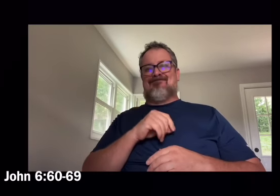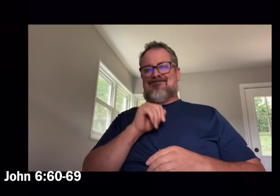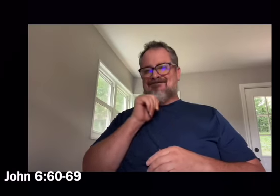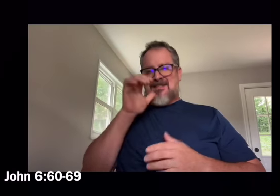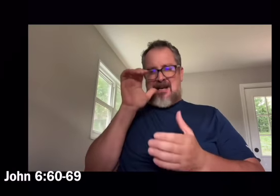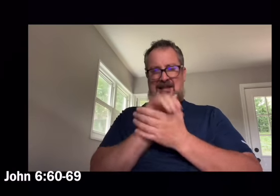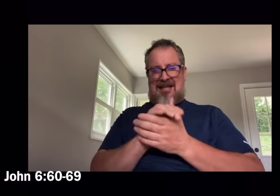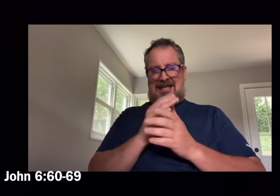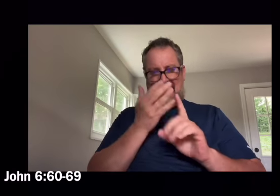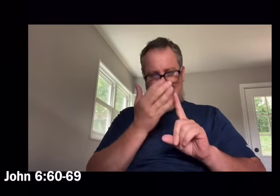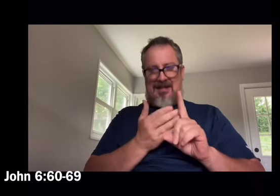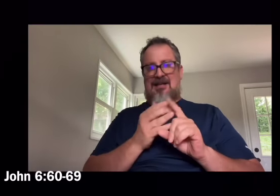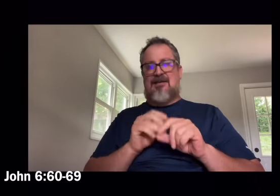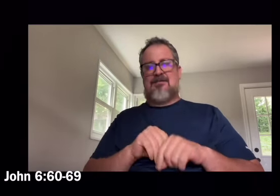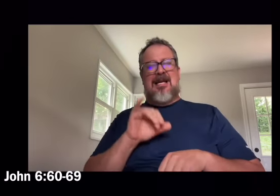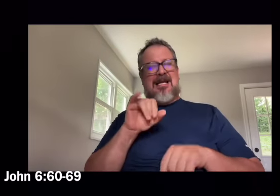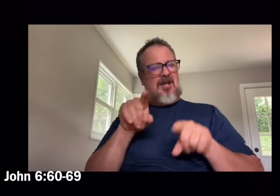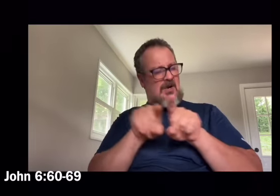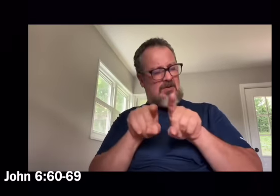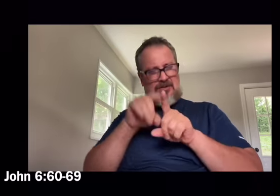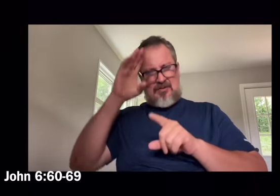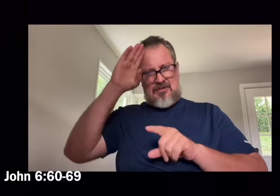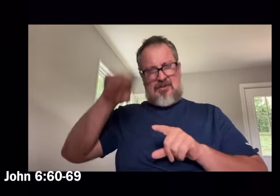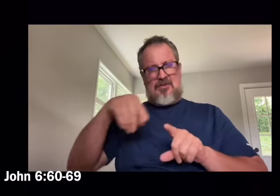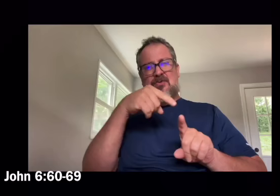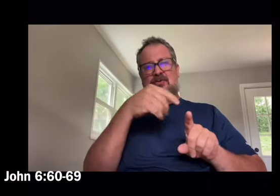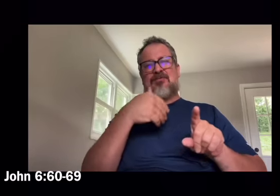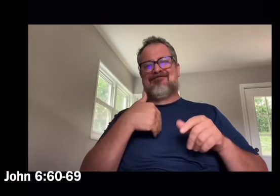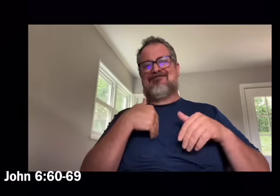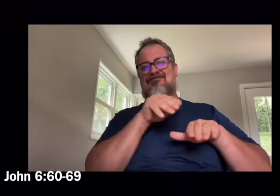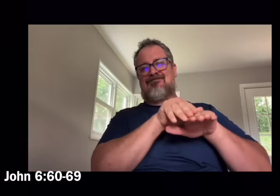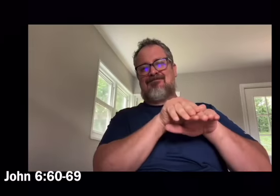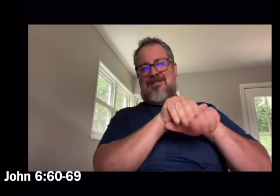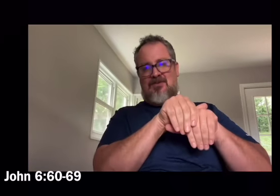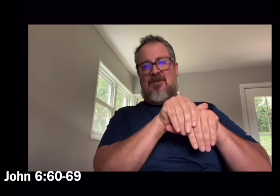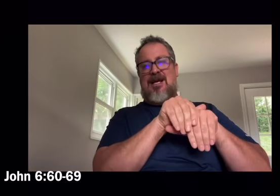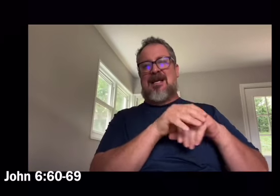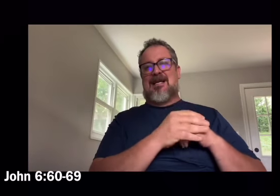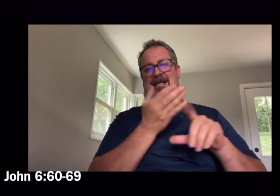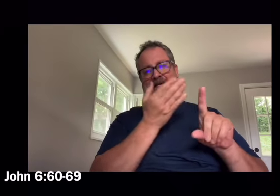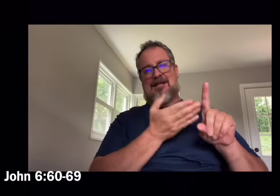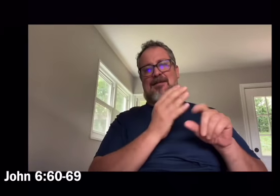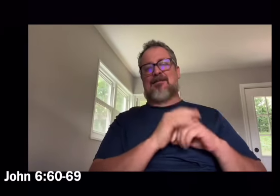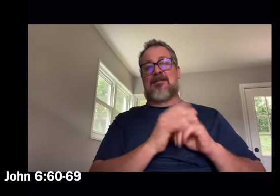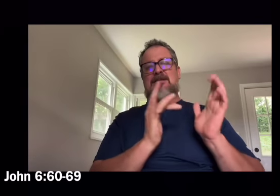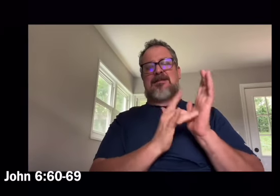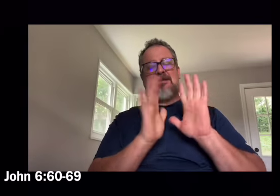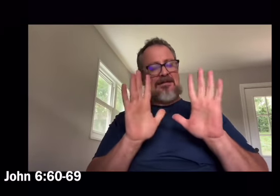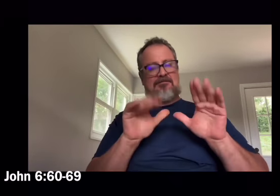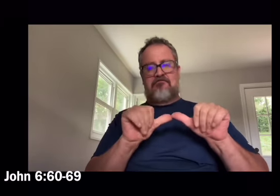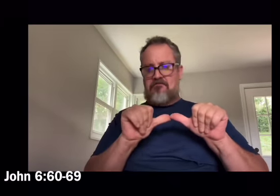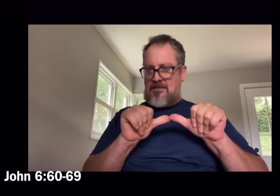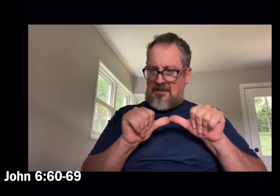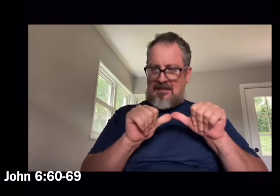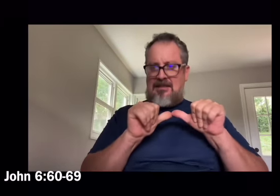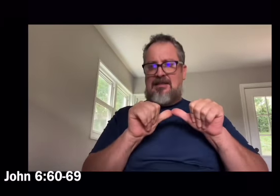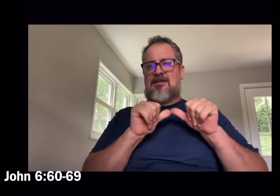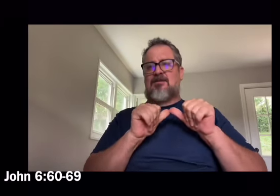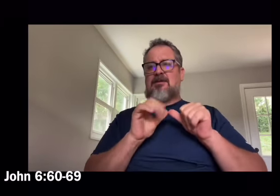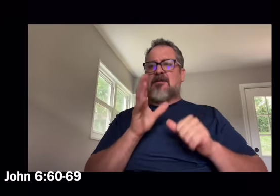ones who would not believe and the one who would betray him. And he said,